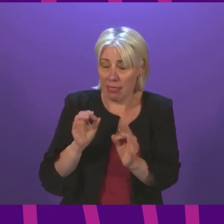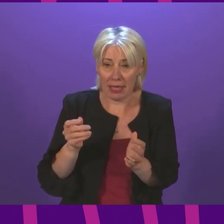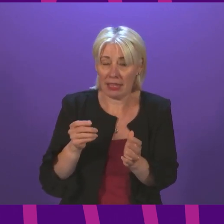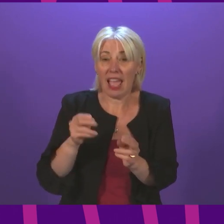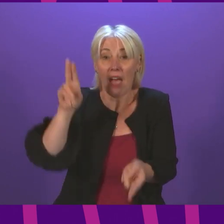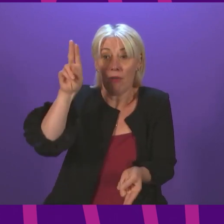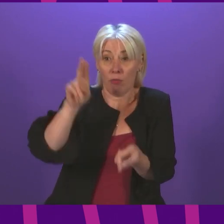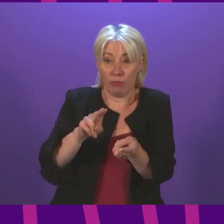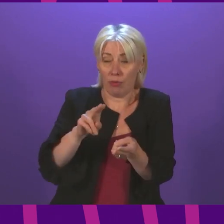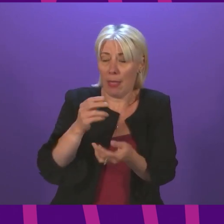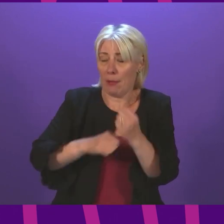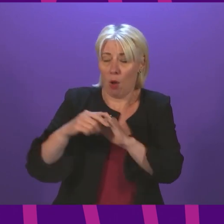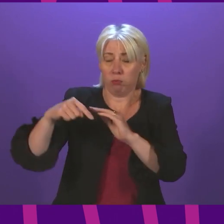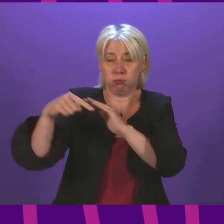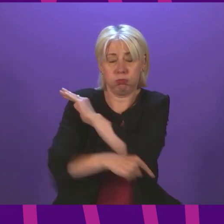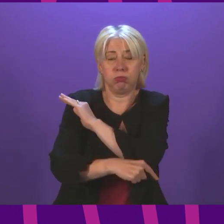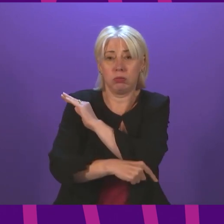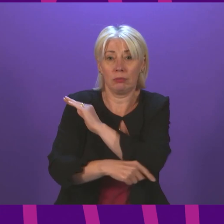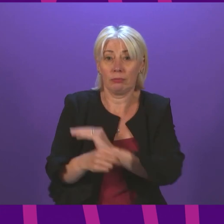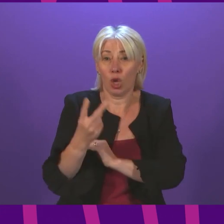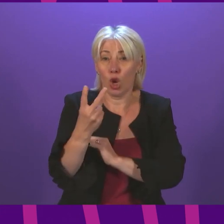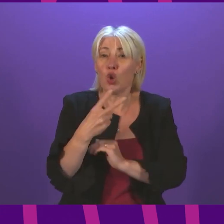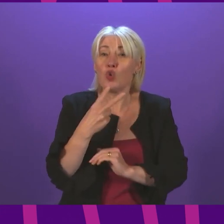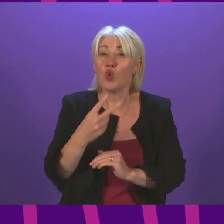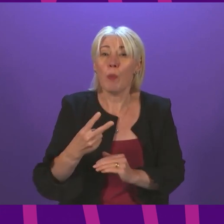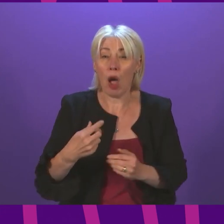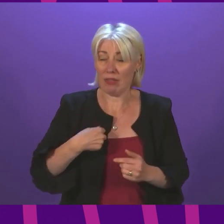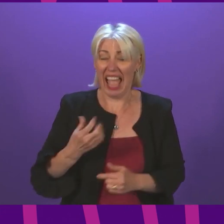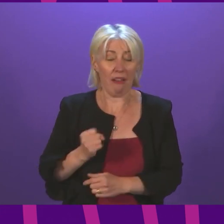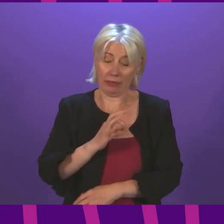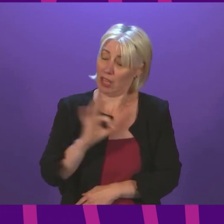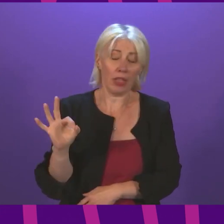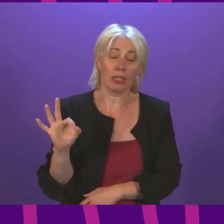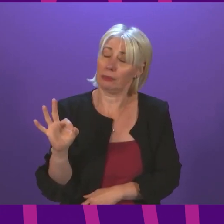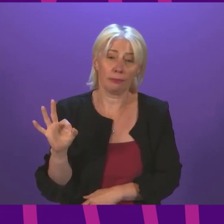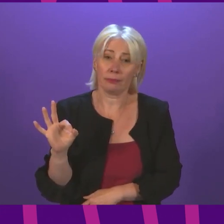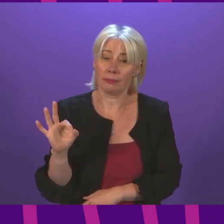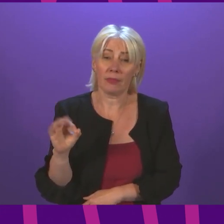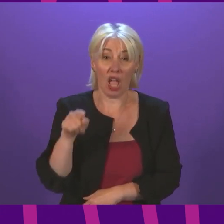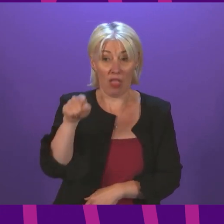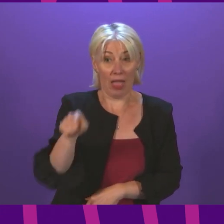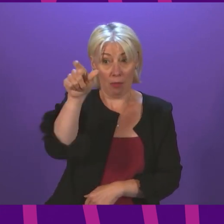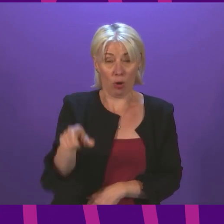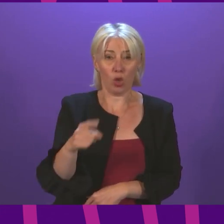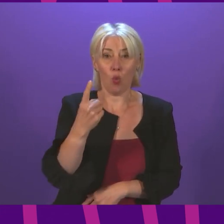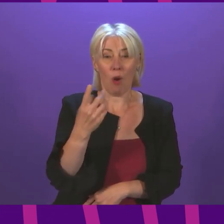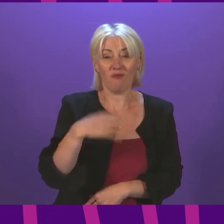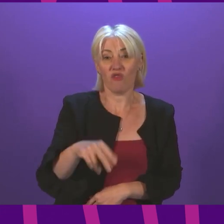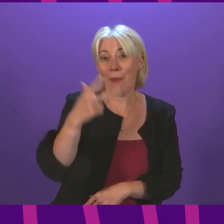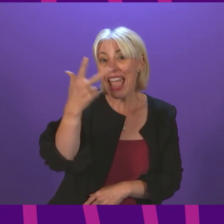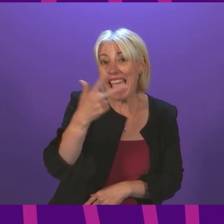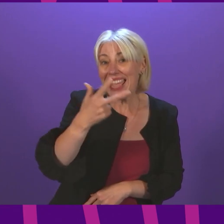be down an even bigger hole. I don't have two quid to my name. She is one of 18,000